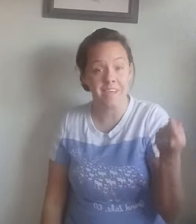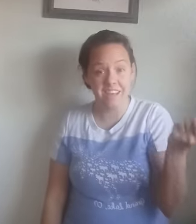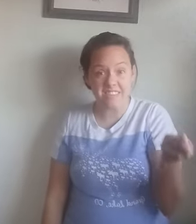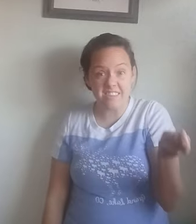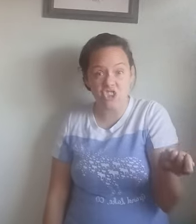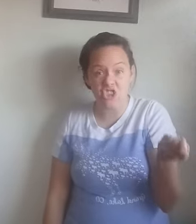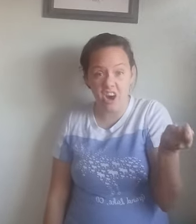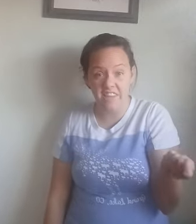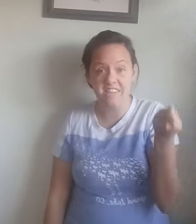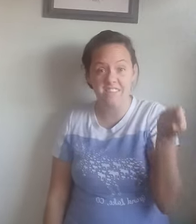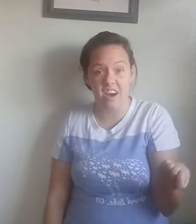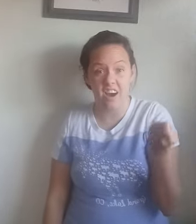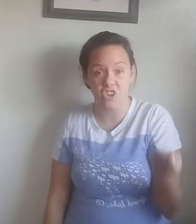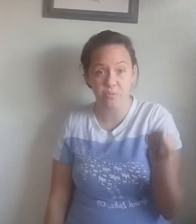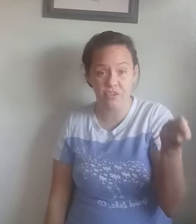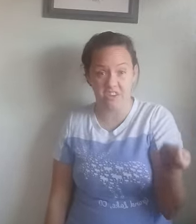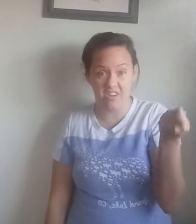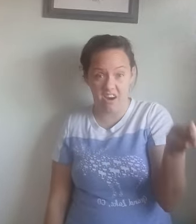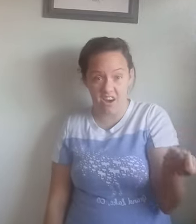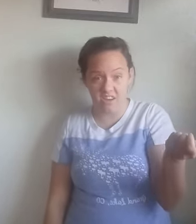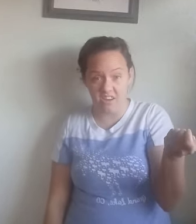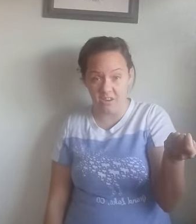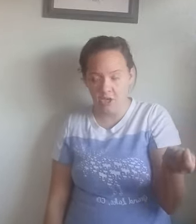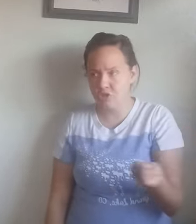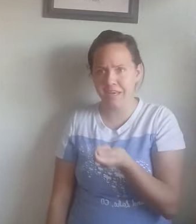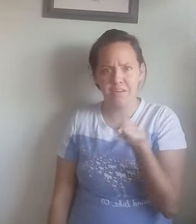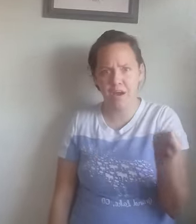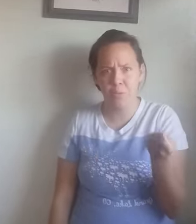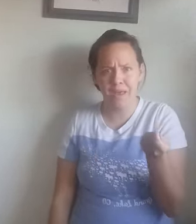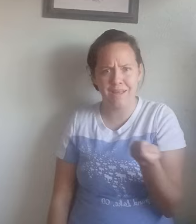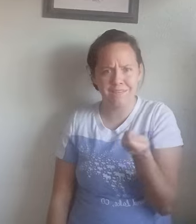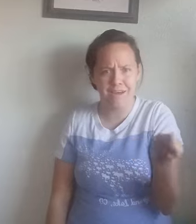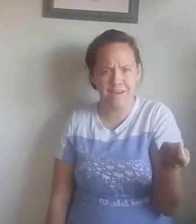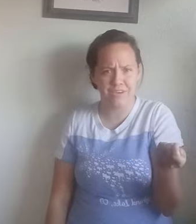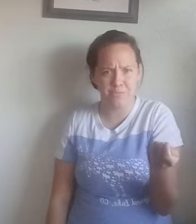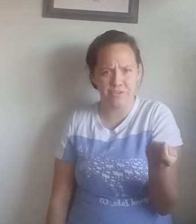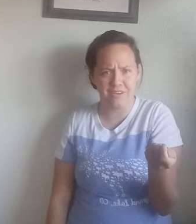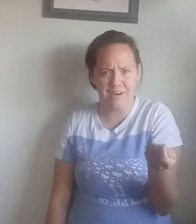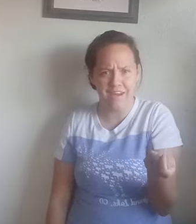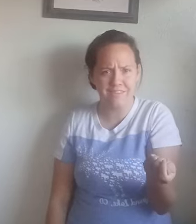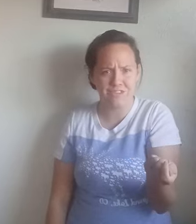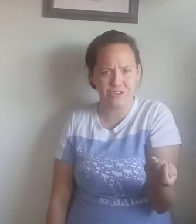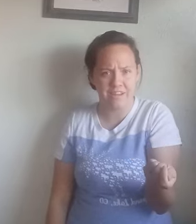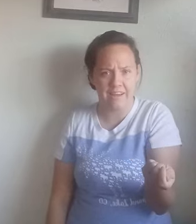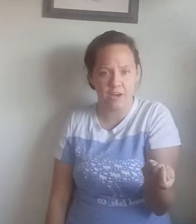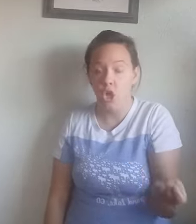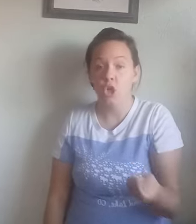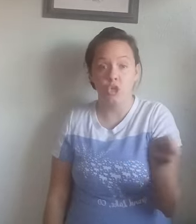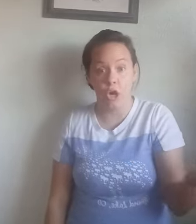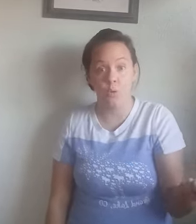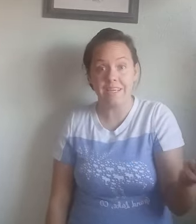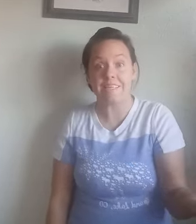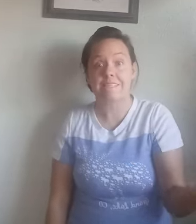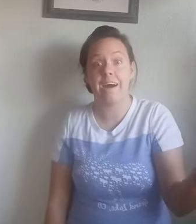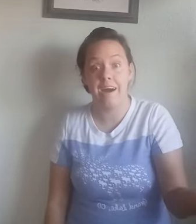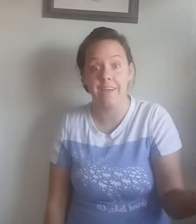I'm yes, this is cotton. This is a hundred percent cotton. She's like, no way. That's not a hundred percent cotton. That's acrylic. No, it is cotton.